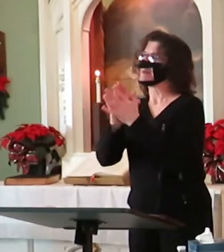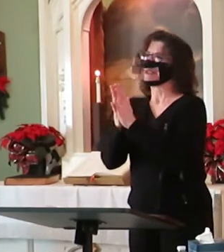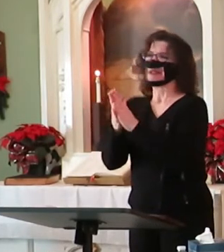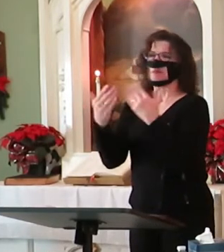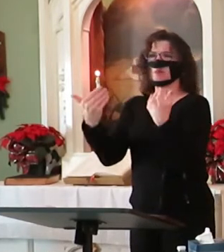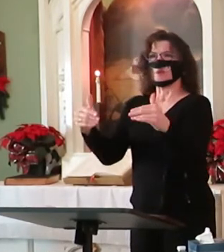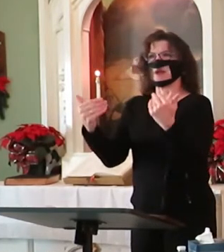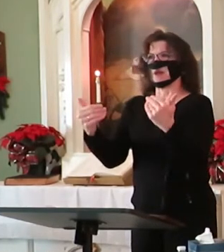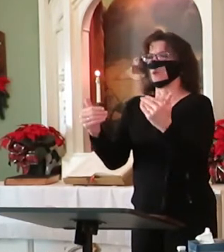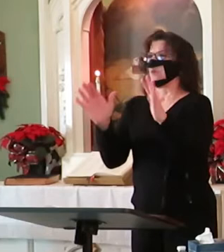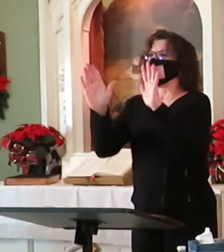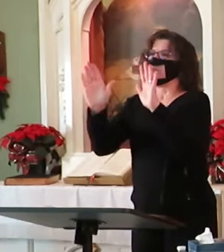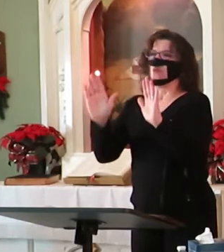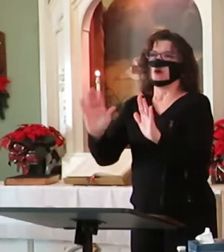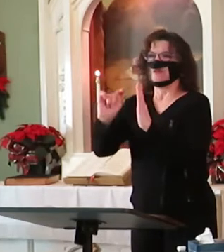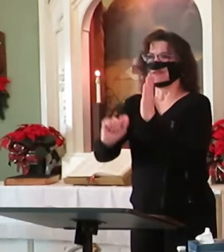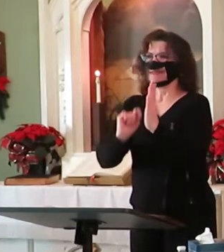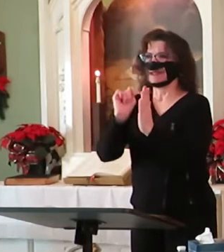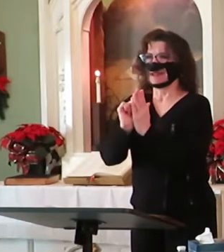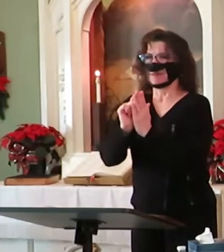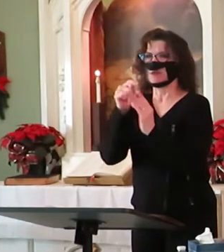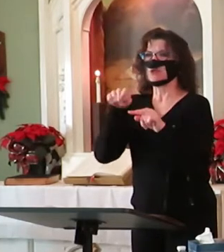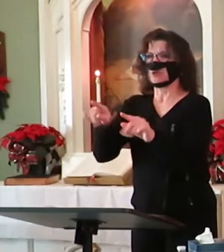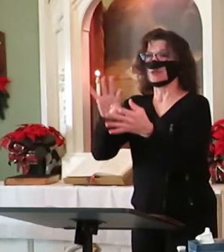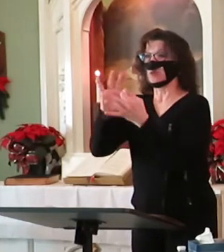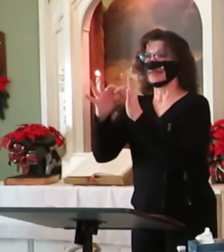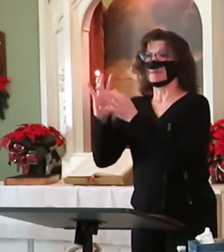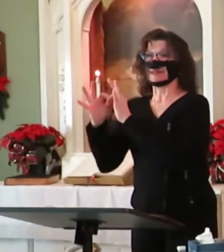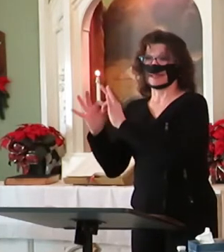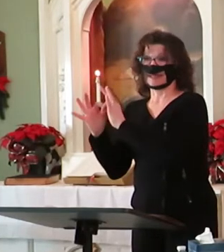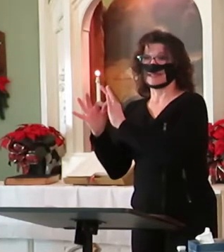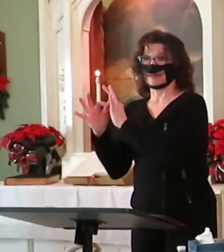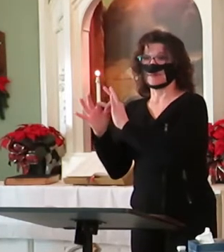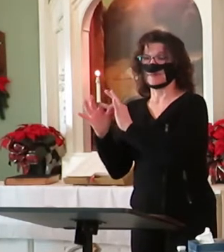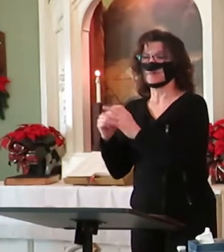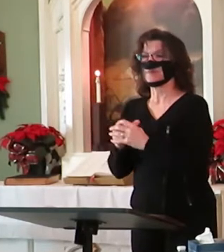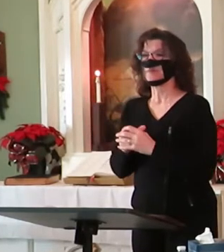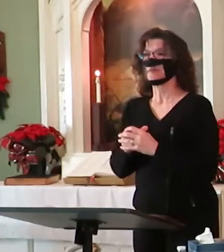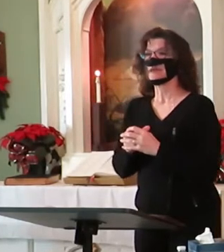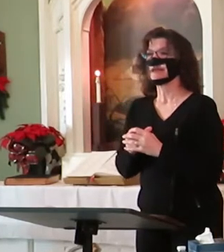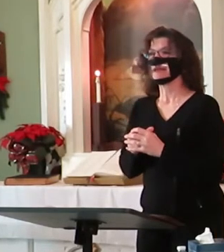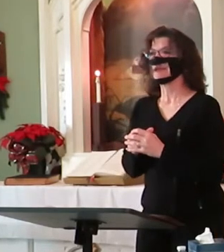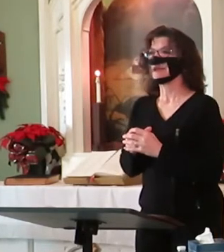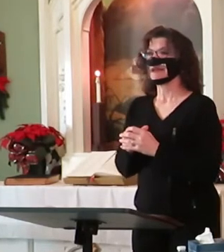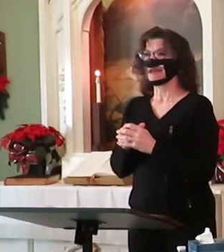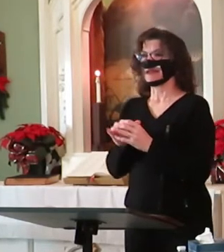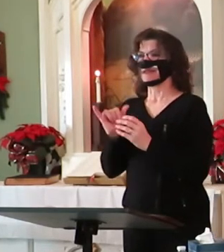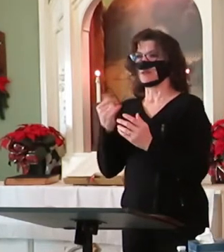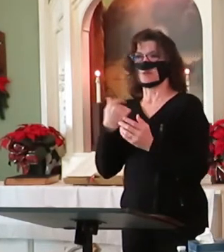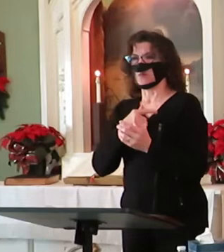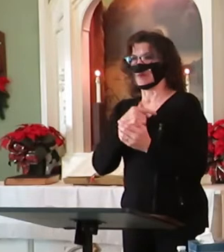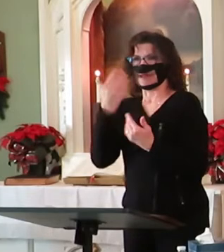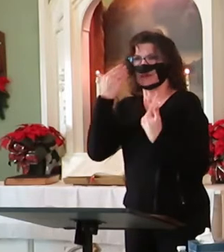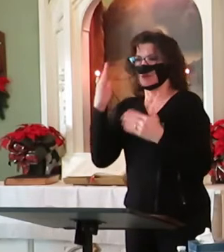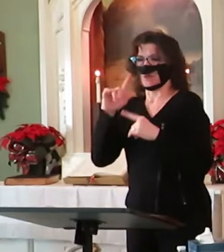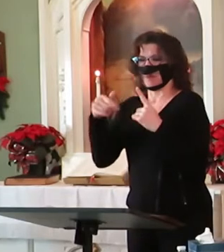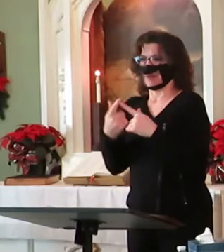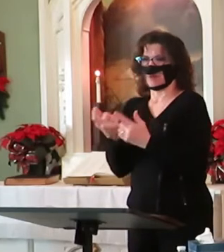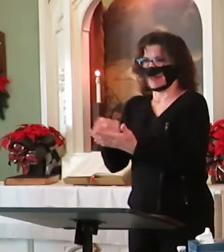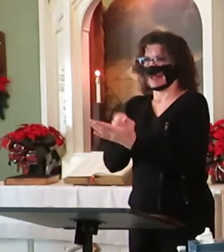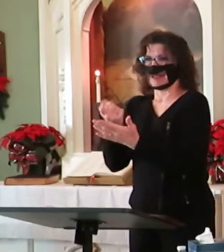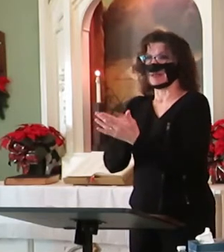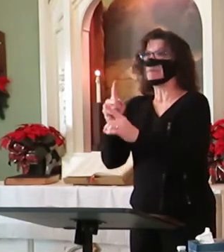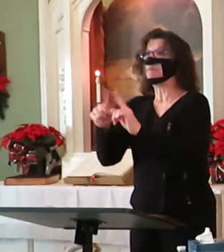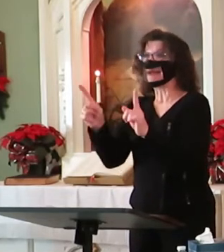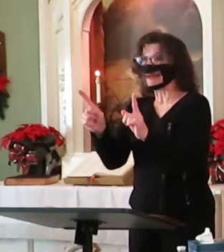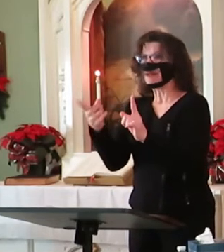Including many who probably knew more about splitting an atom than on a hockey puck. What